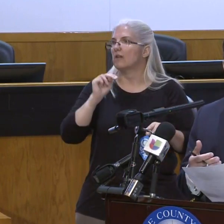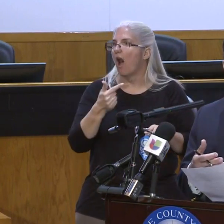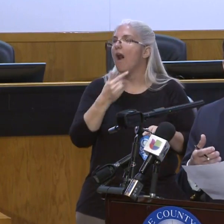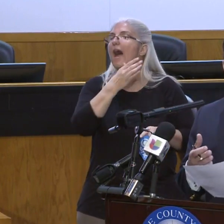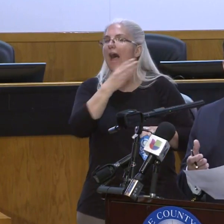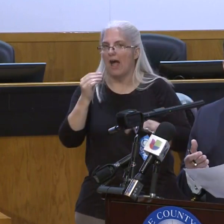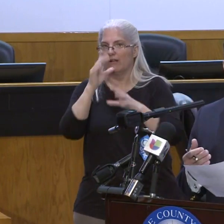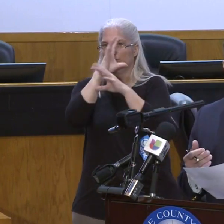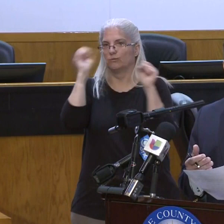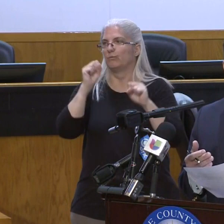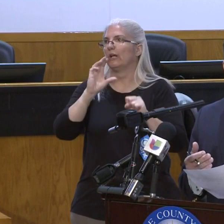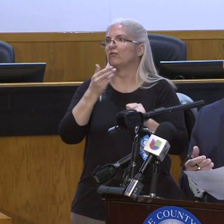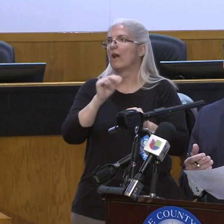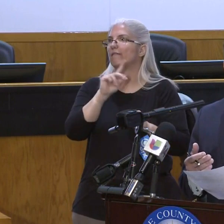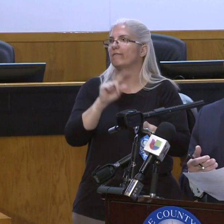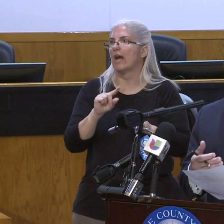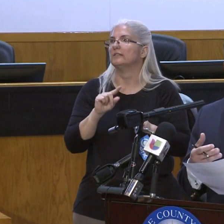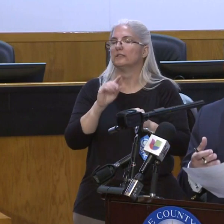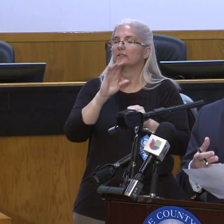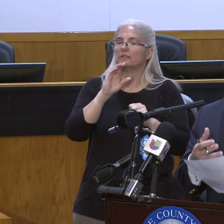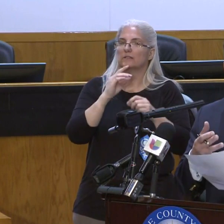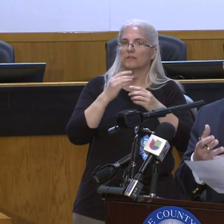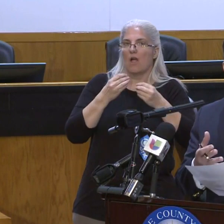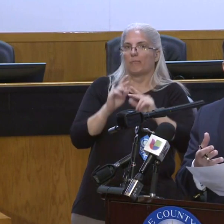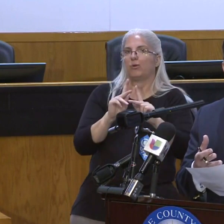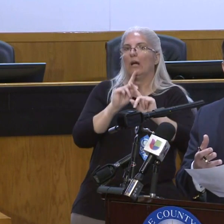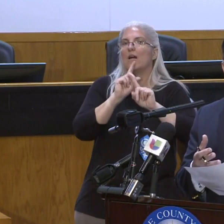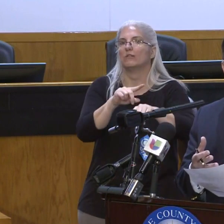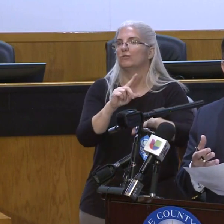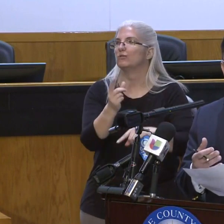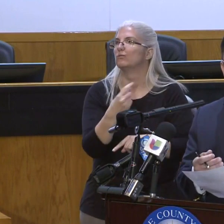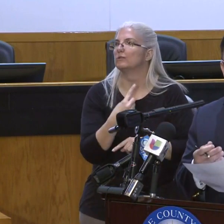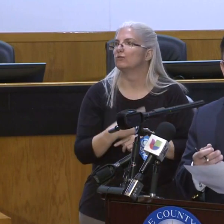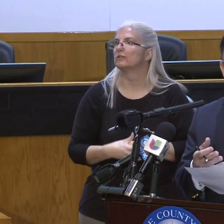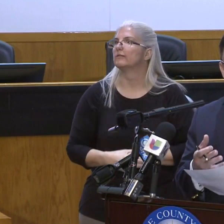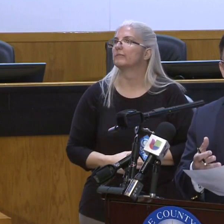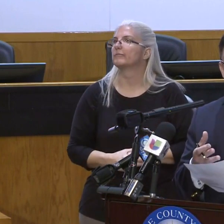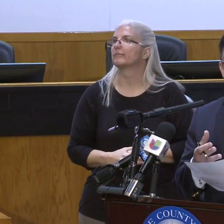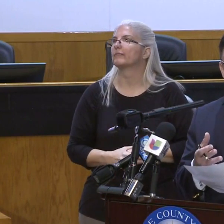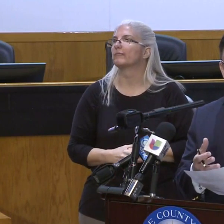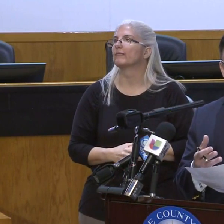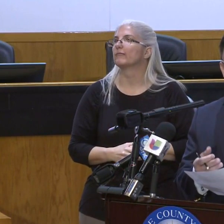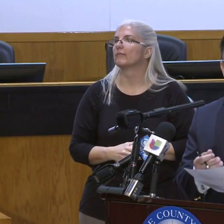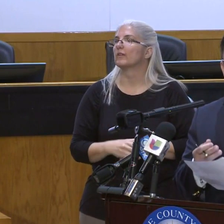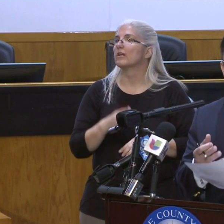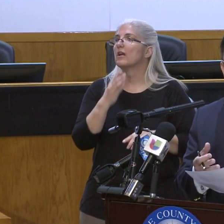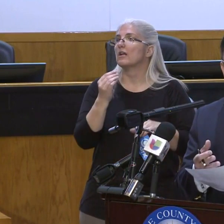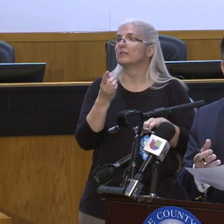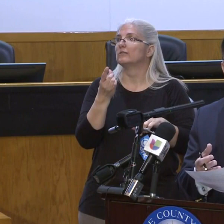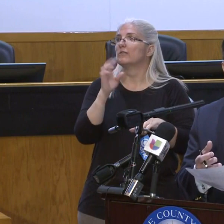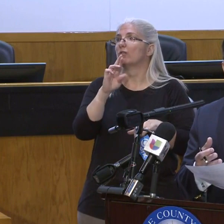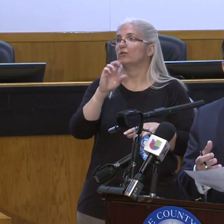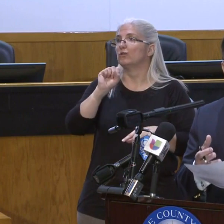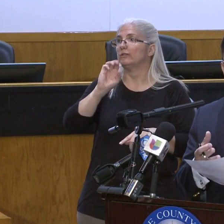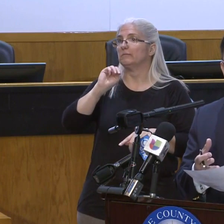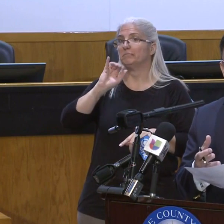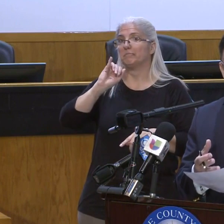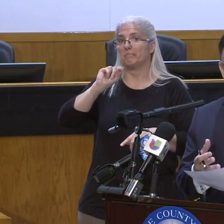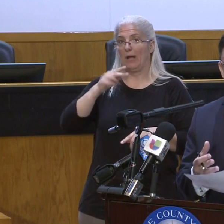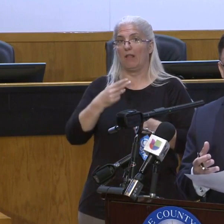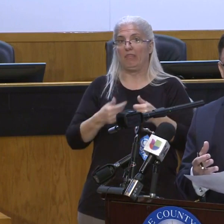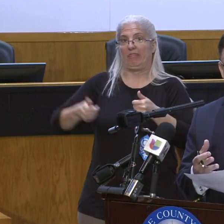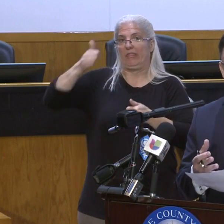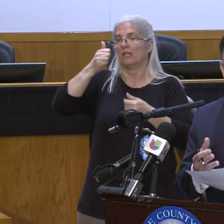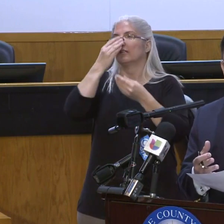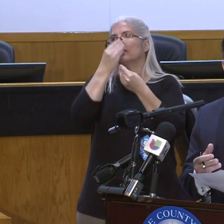begin from the perspective of Dr. Smith. The reason we want to be transparent is because we want the public to be confident. We that we are